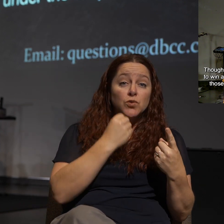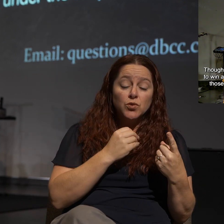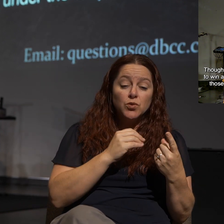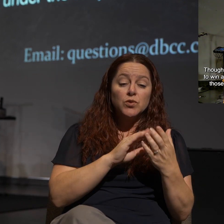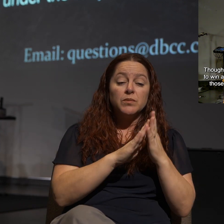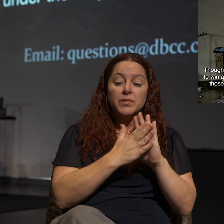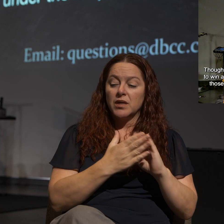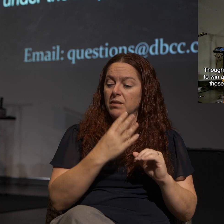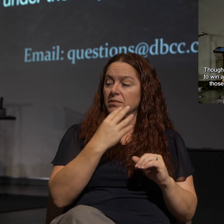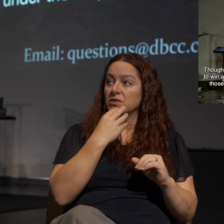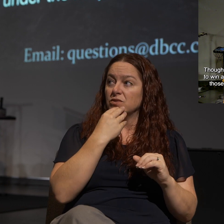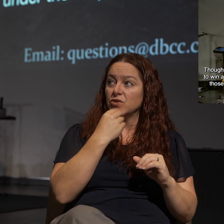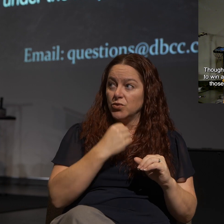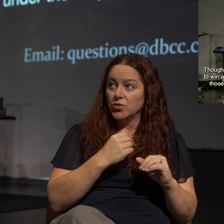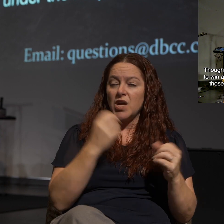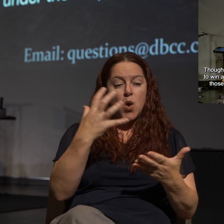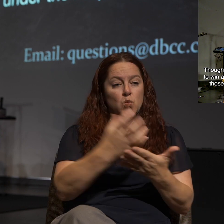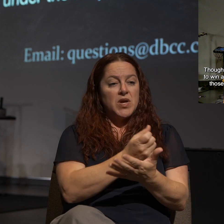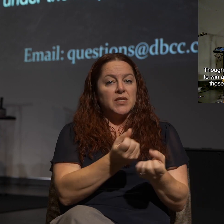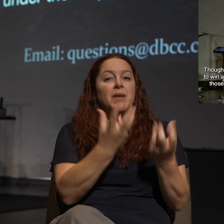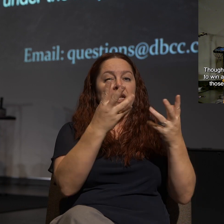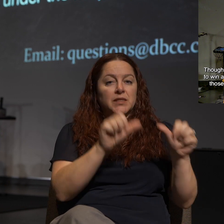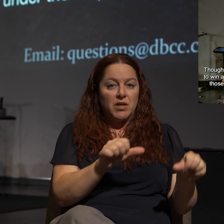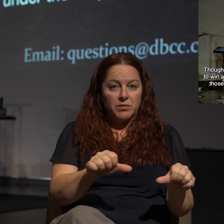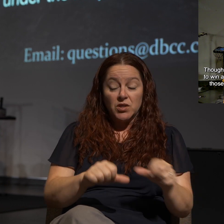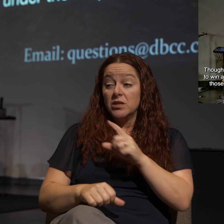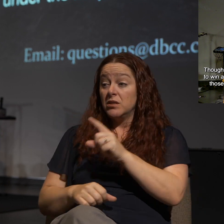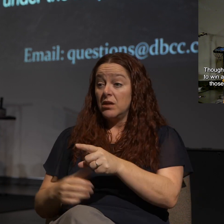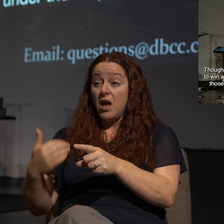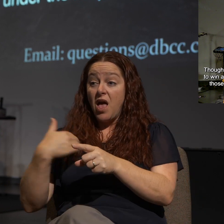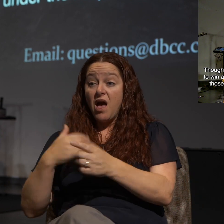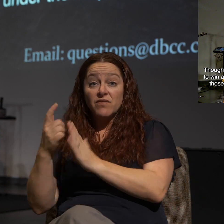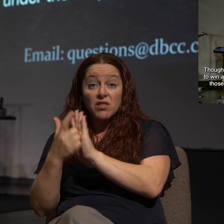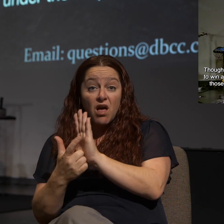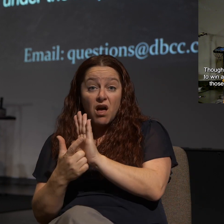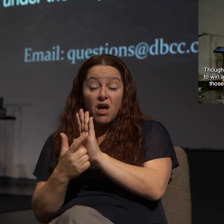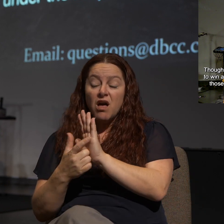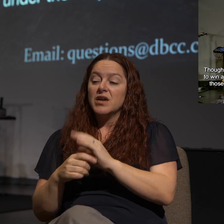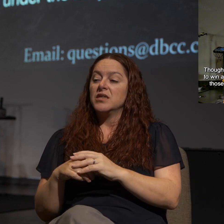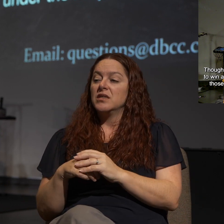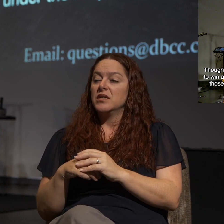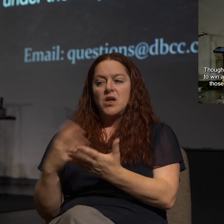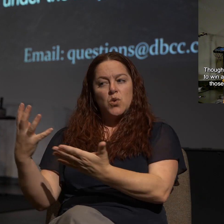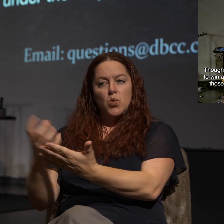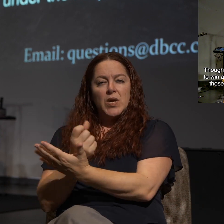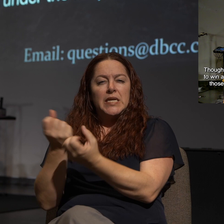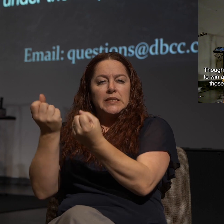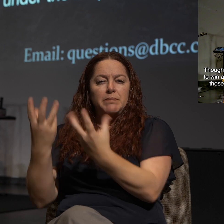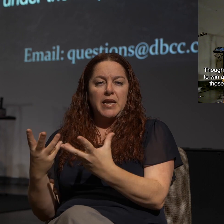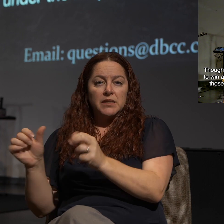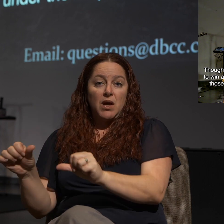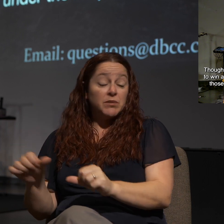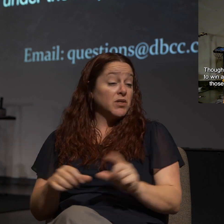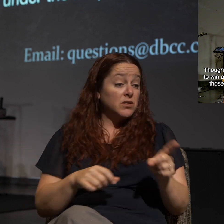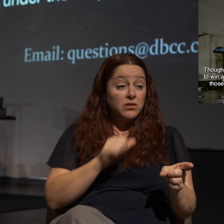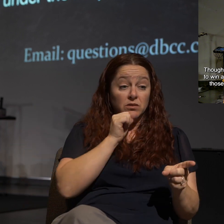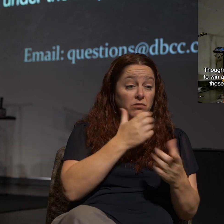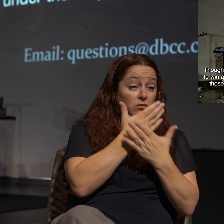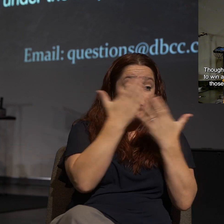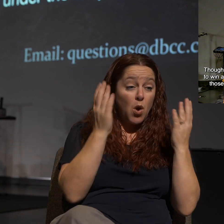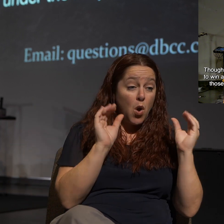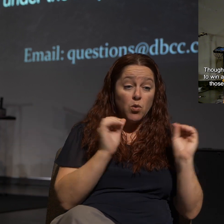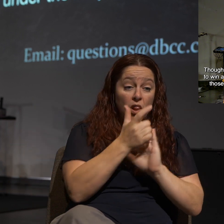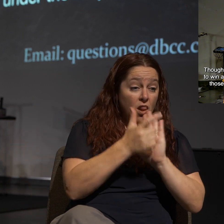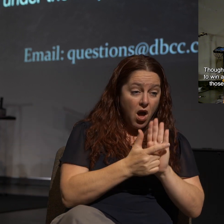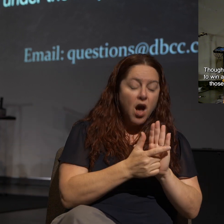Jew, to win as many Jews as possible. To those who have the law, I act like those who have the law, to win as many as possible. To those who don't have the law, I